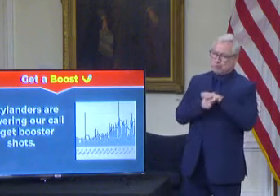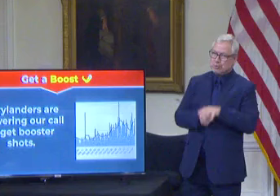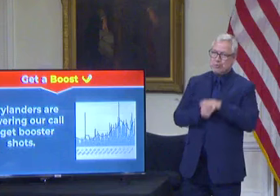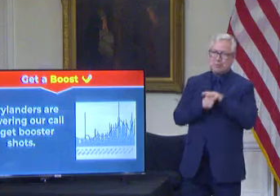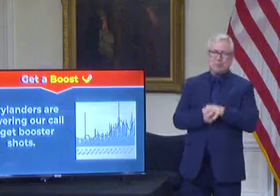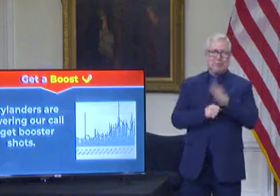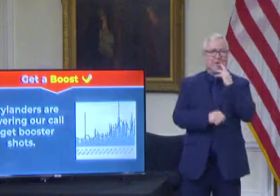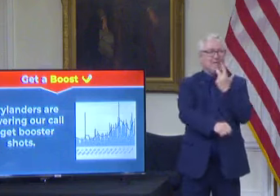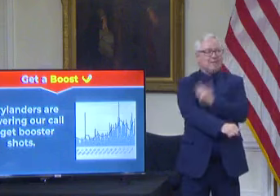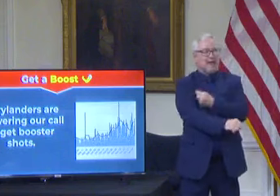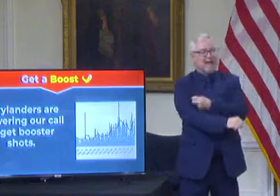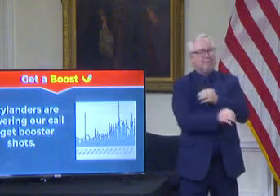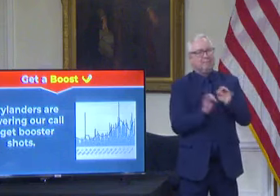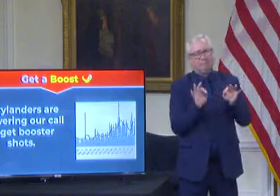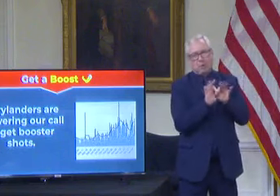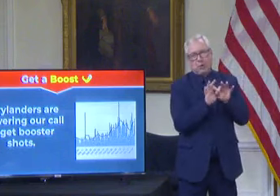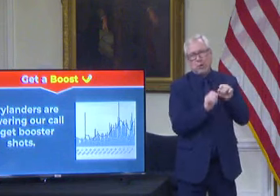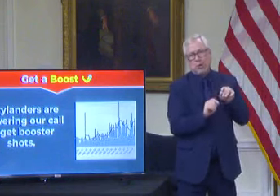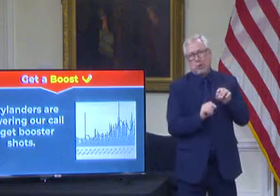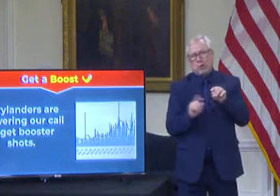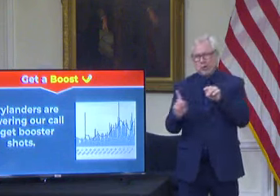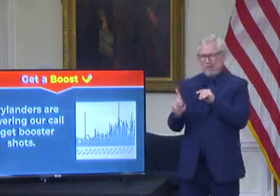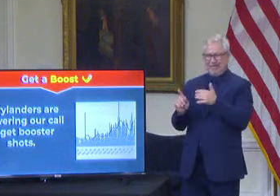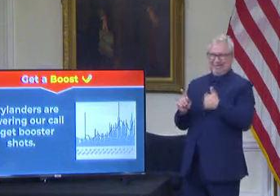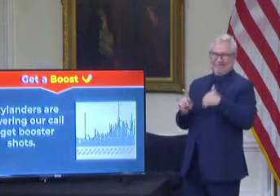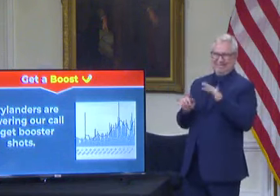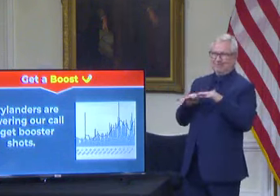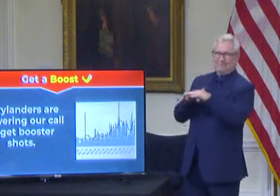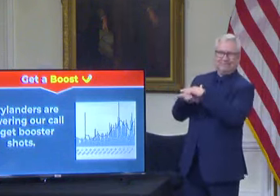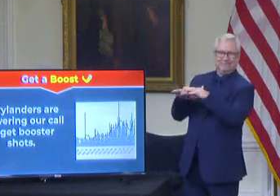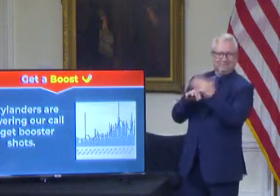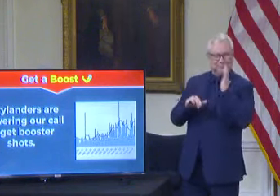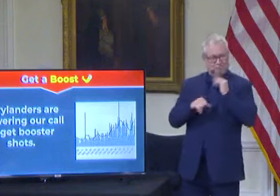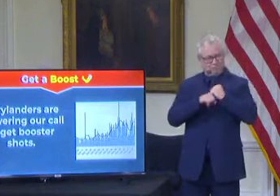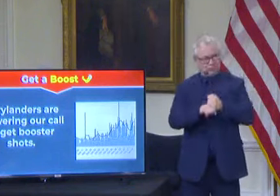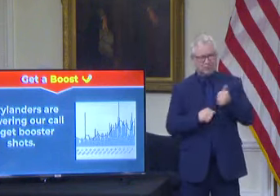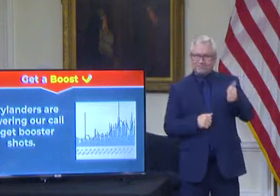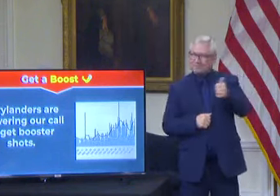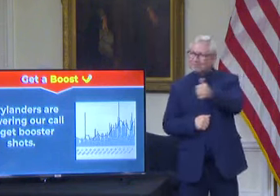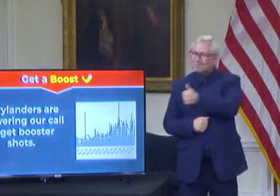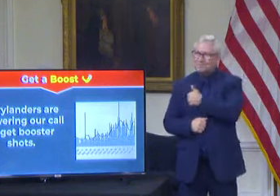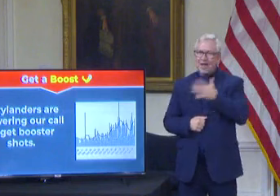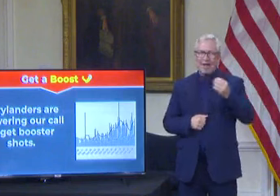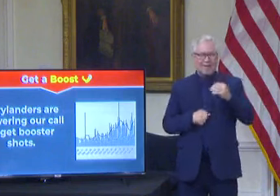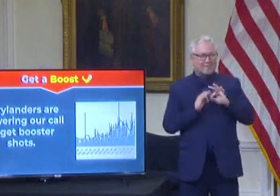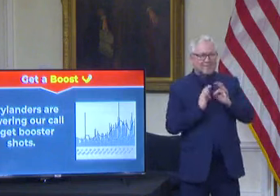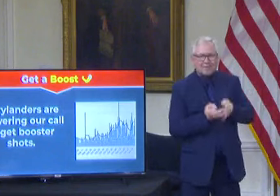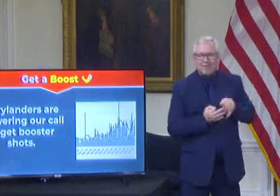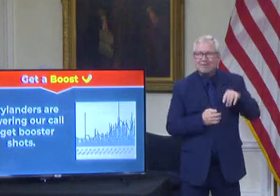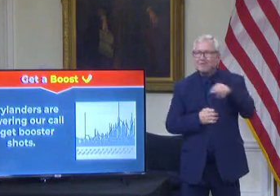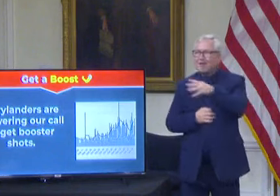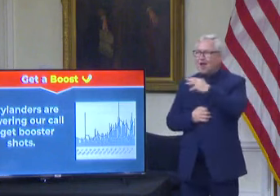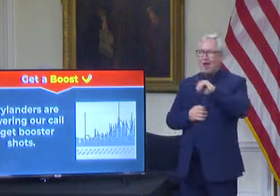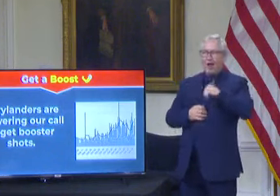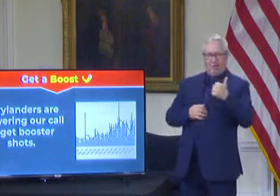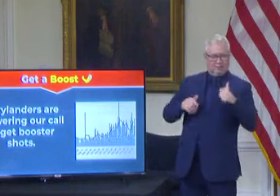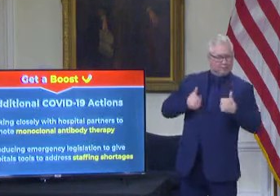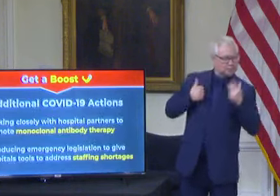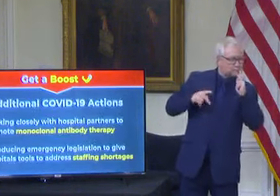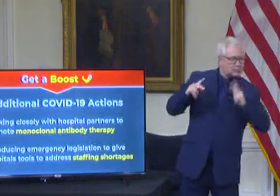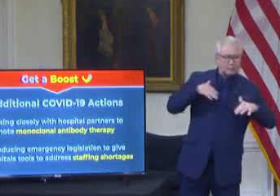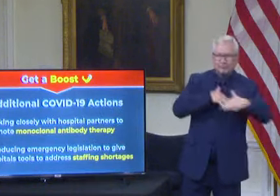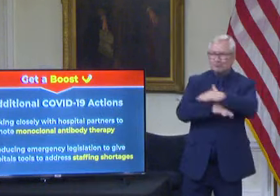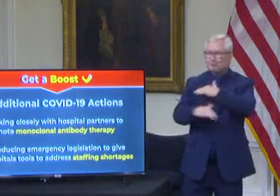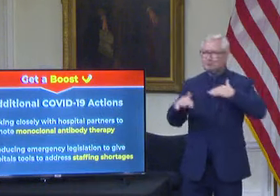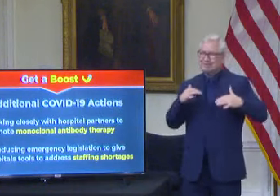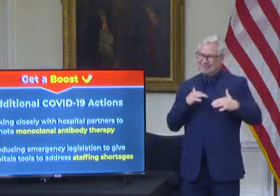the single most important thing you can do to protect yourself your family and your fellow Marylanders. We've also been working